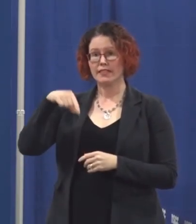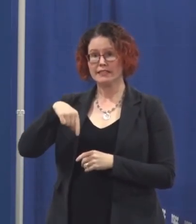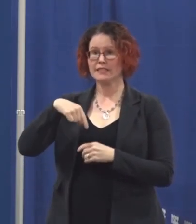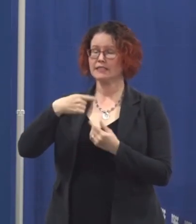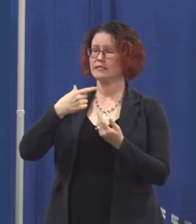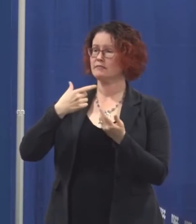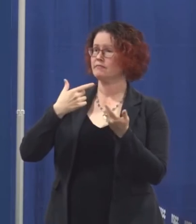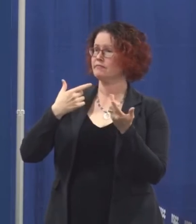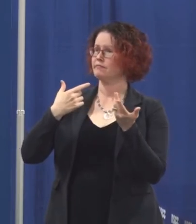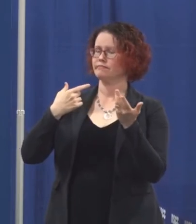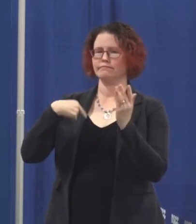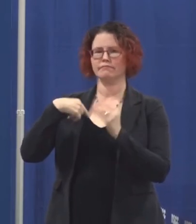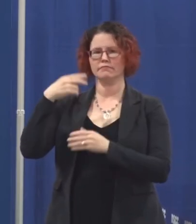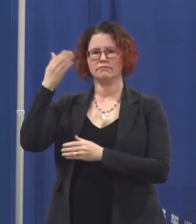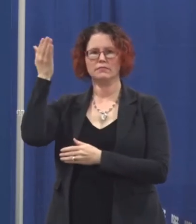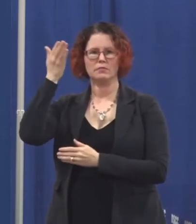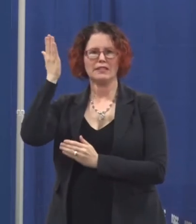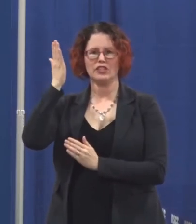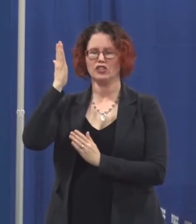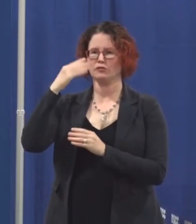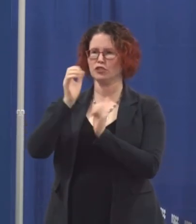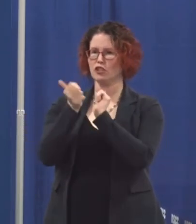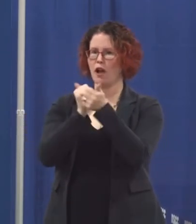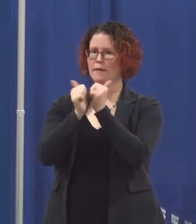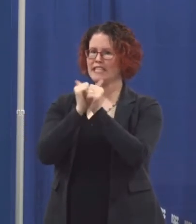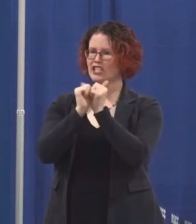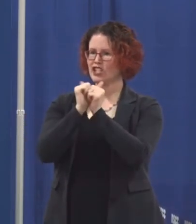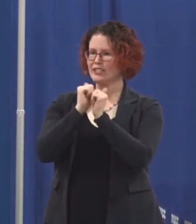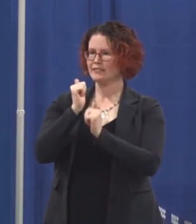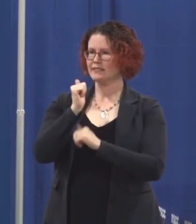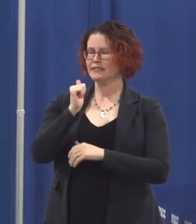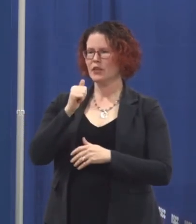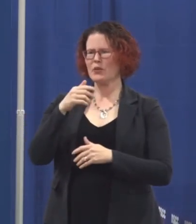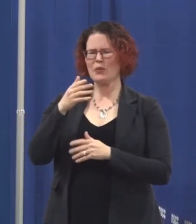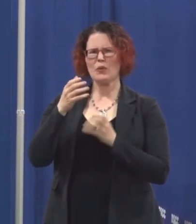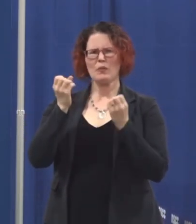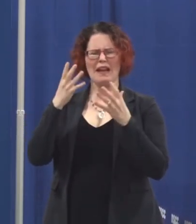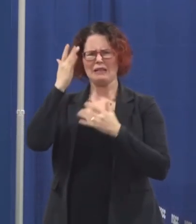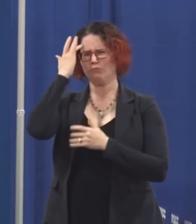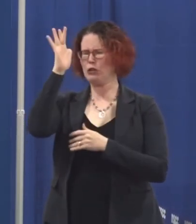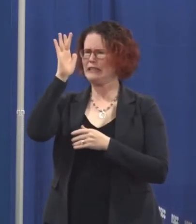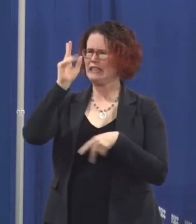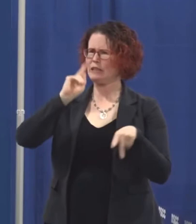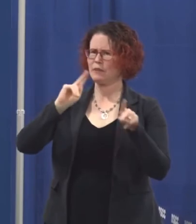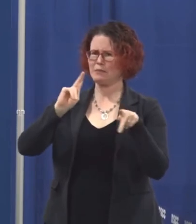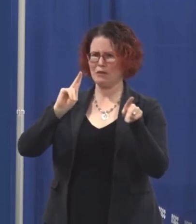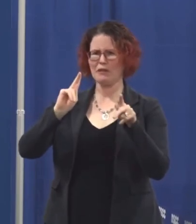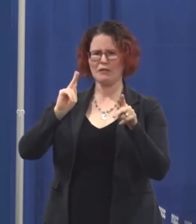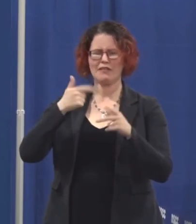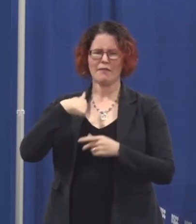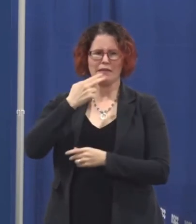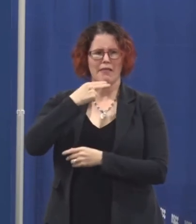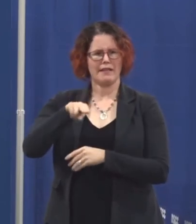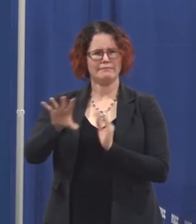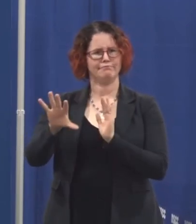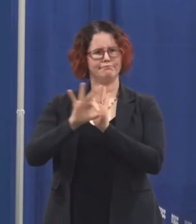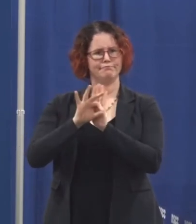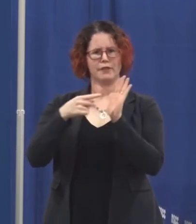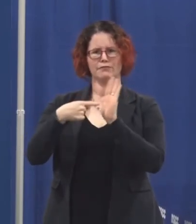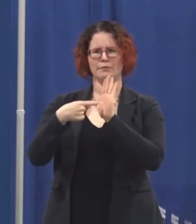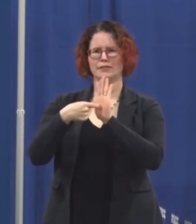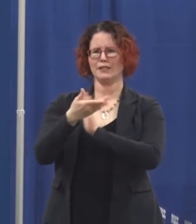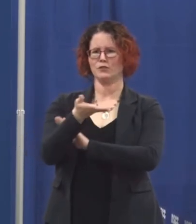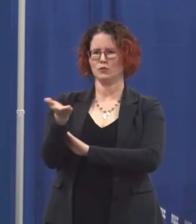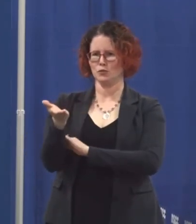well-spoken and brilliant I was fortunate enough to be asked to speak on our behalf about how I feel